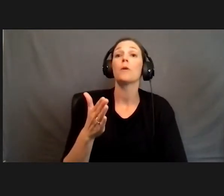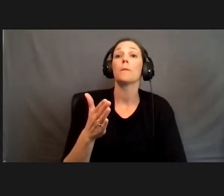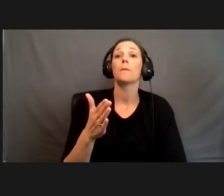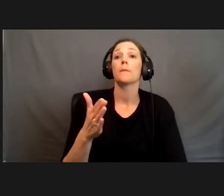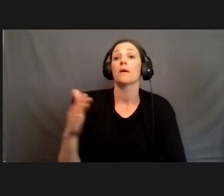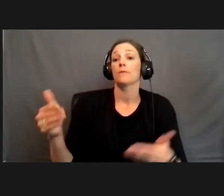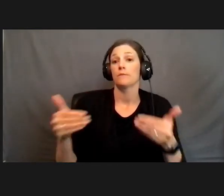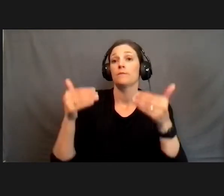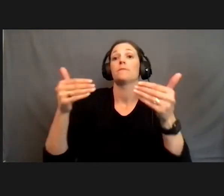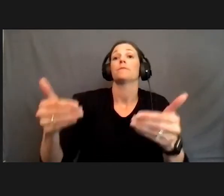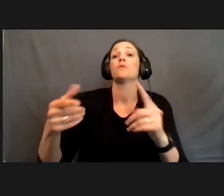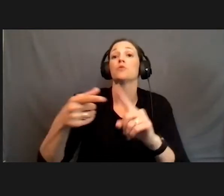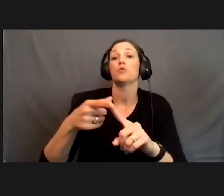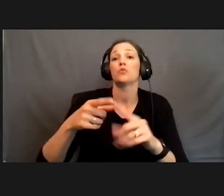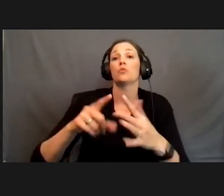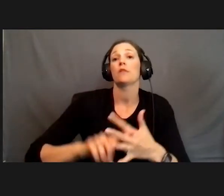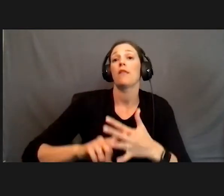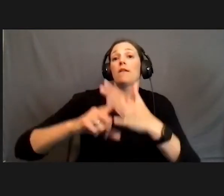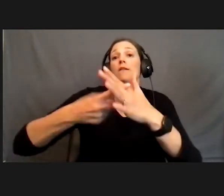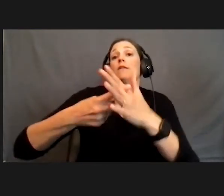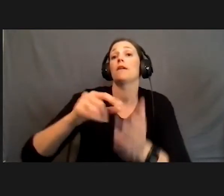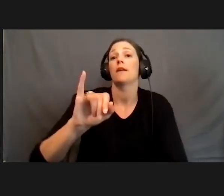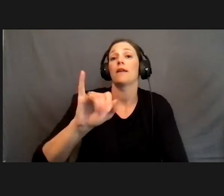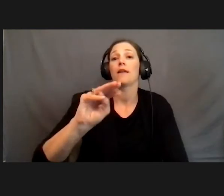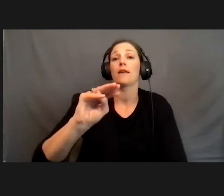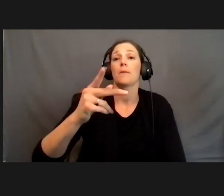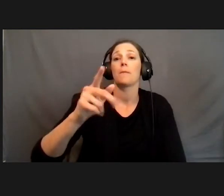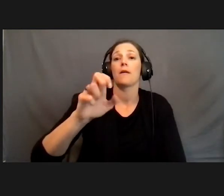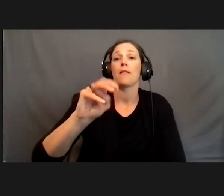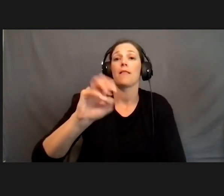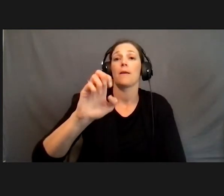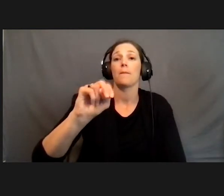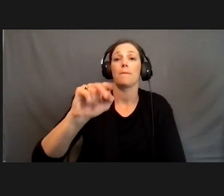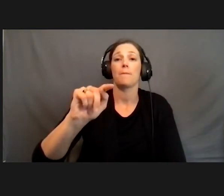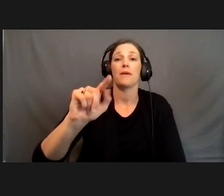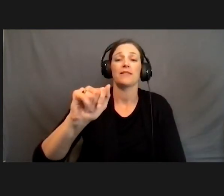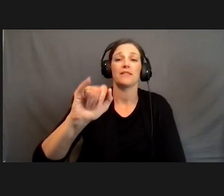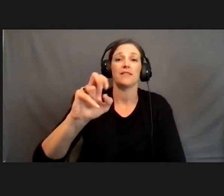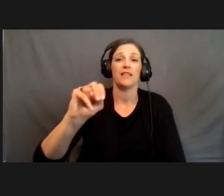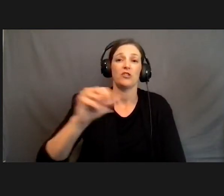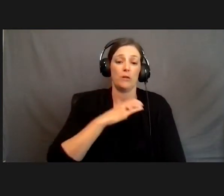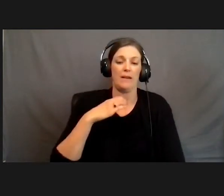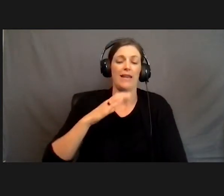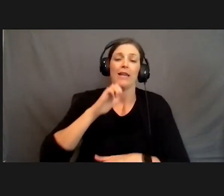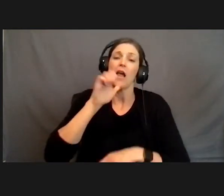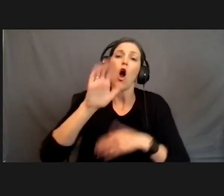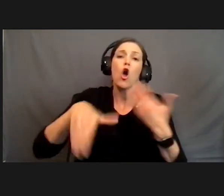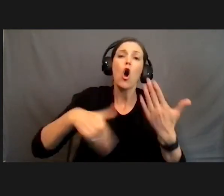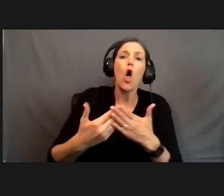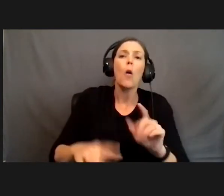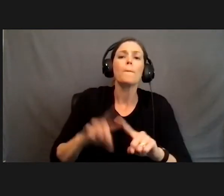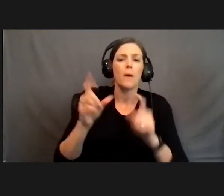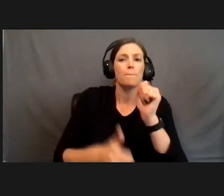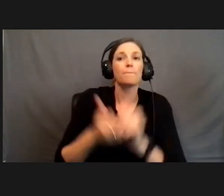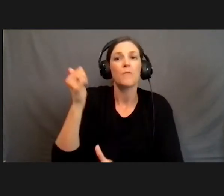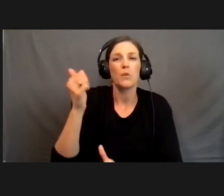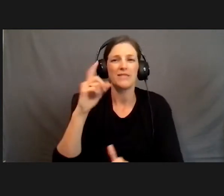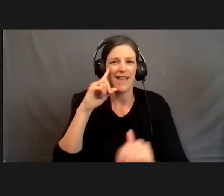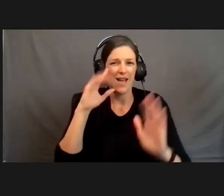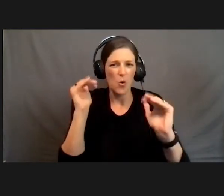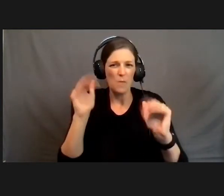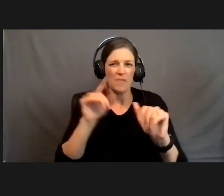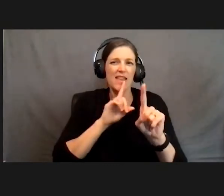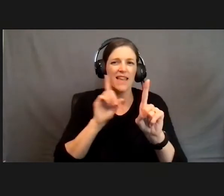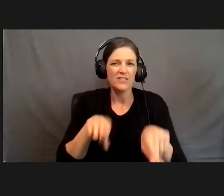the implementation committee as well. Um, not all, but, but a majority of those folks. And I hope that that answered the